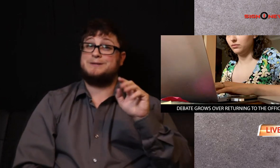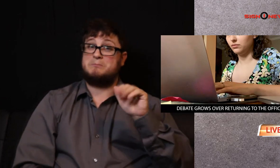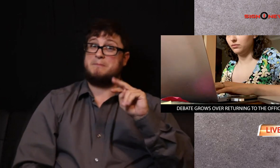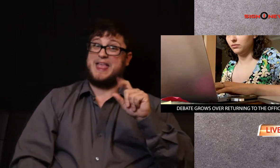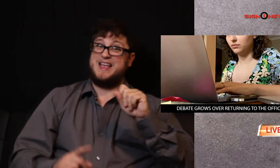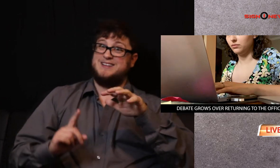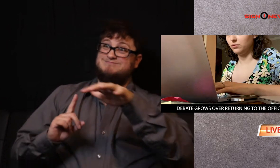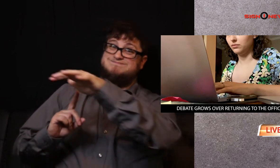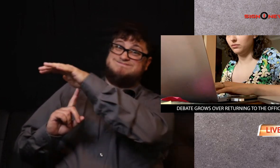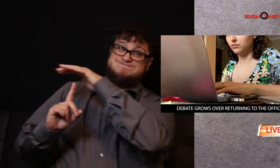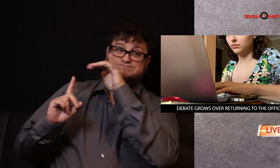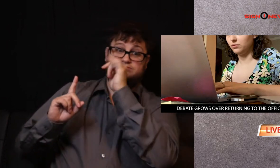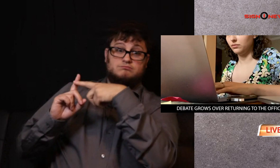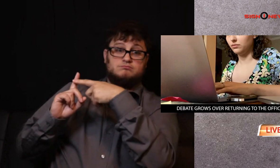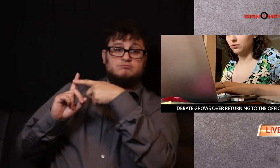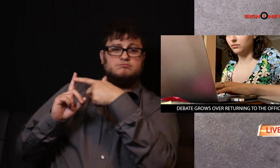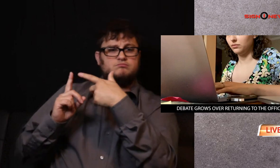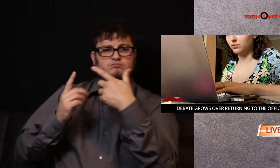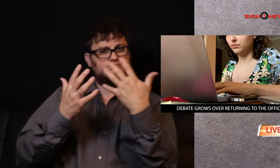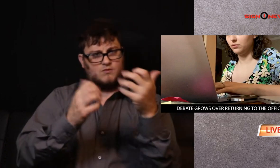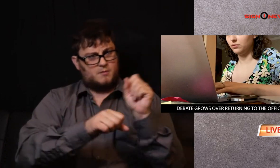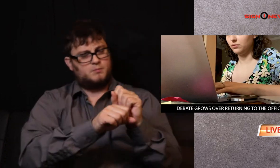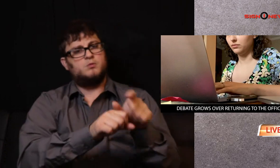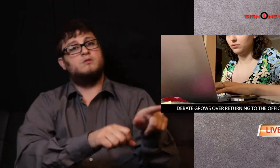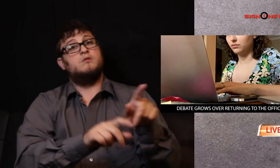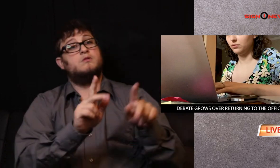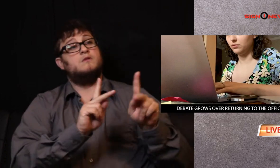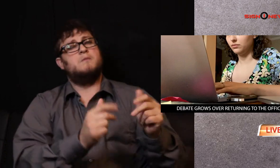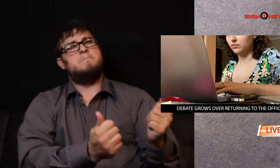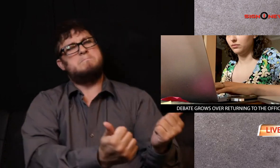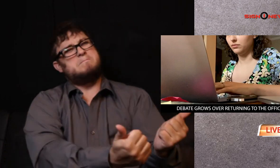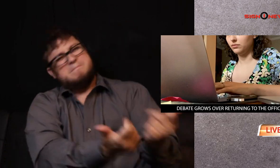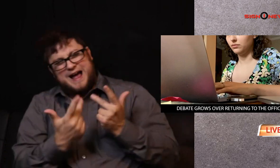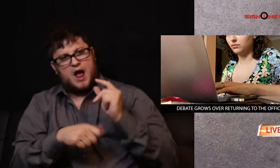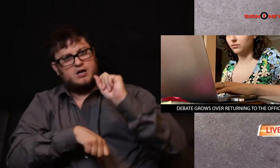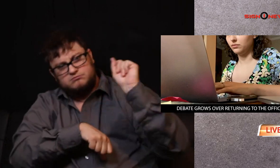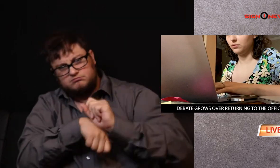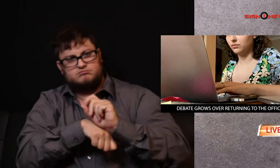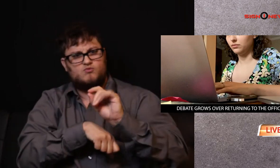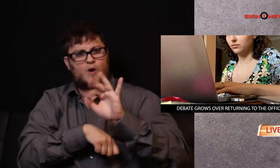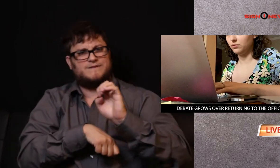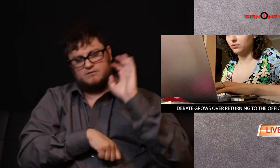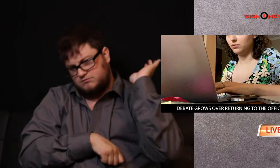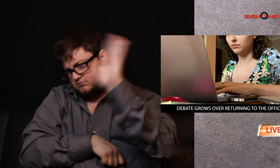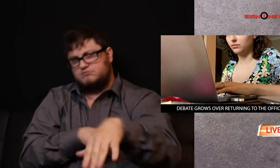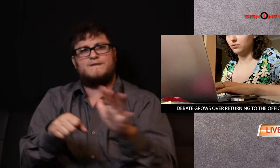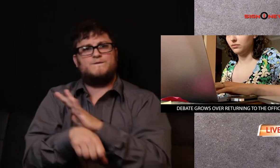But the banks on Wall Street want their workers back at their desks full-time.